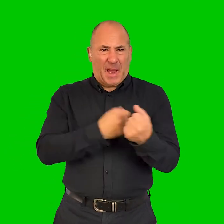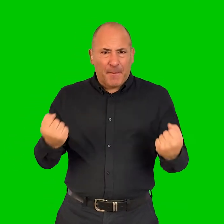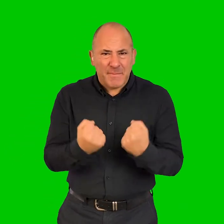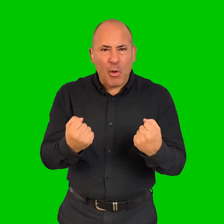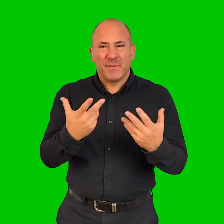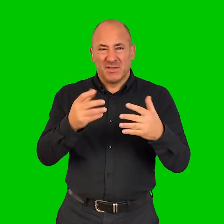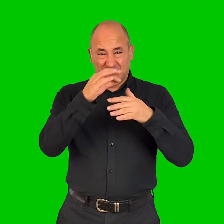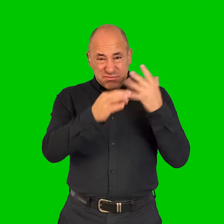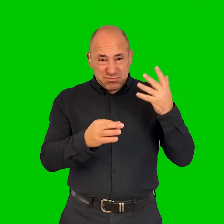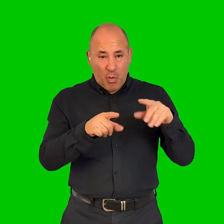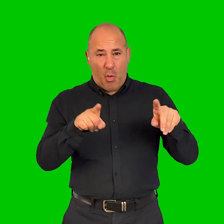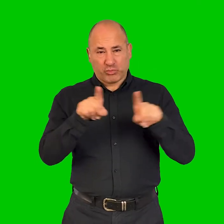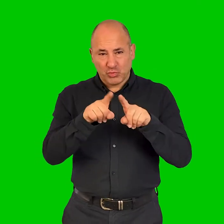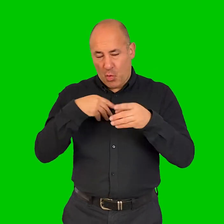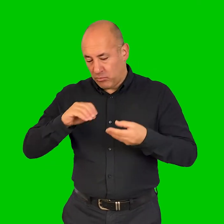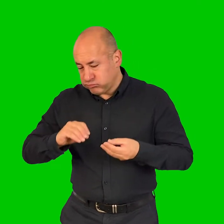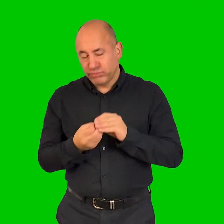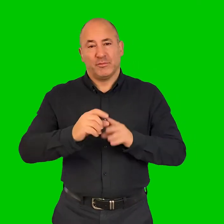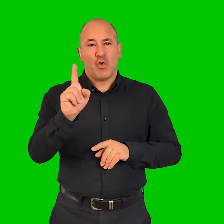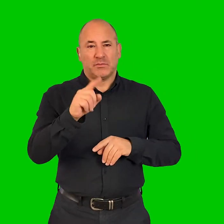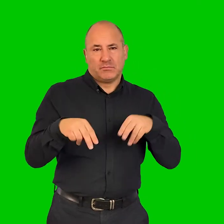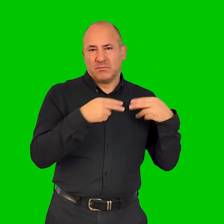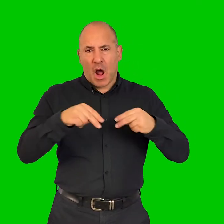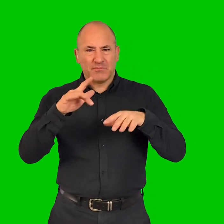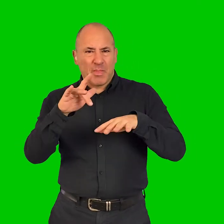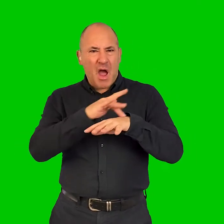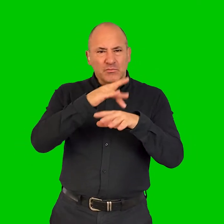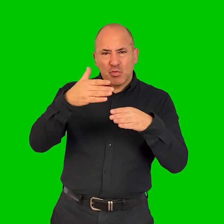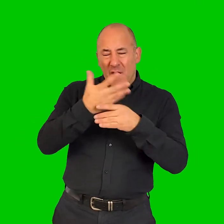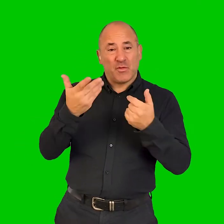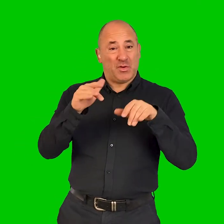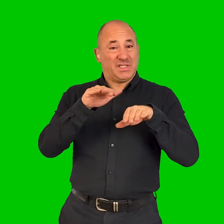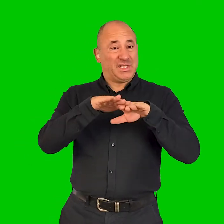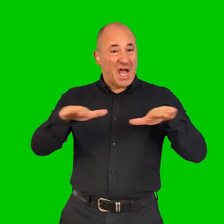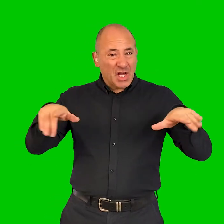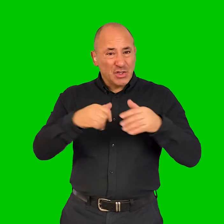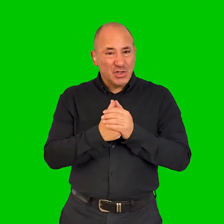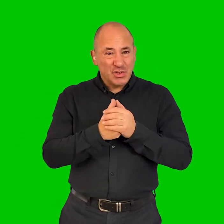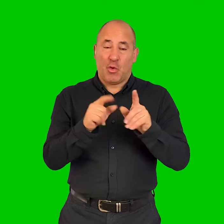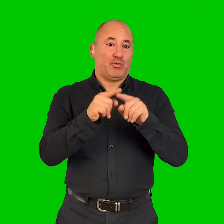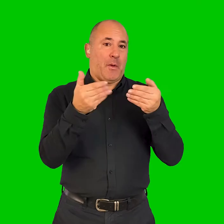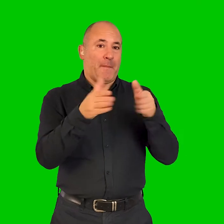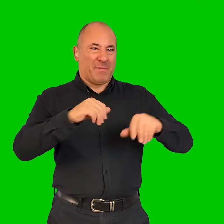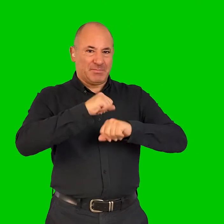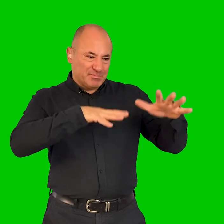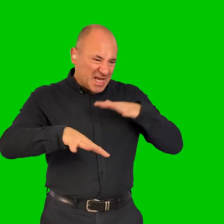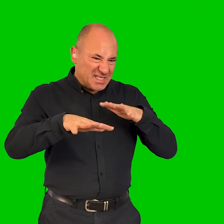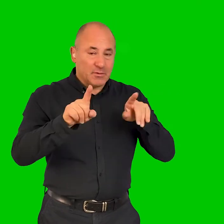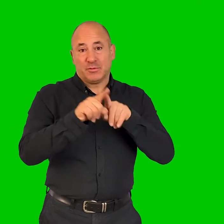well-being, mental health and empowerment for all of that as well. And I create dance theatre works for stage, but